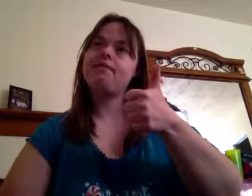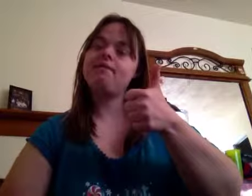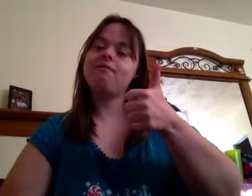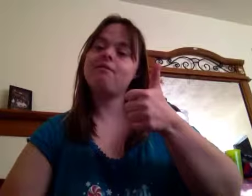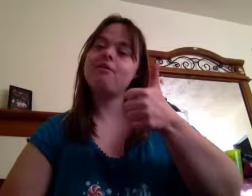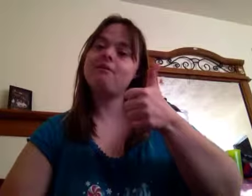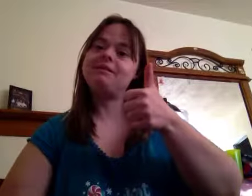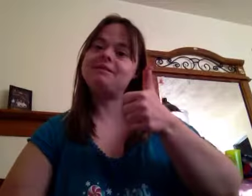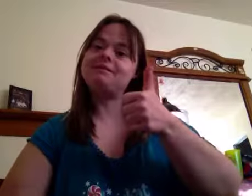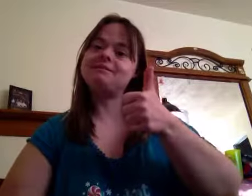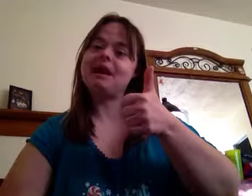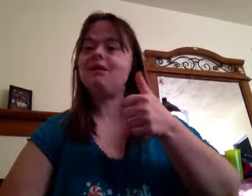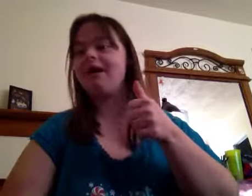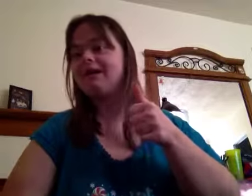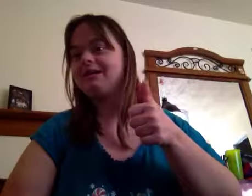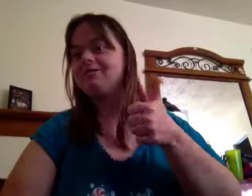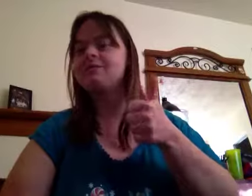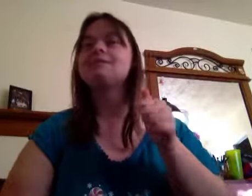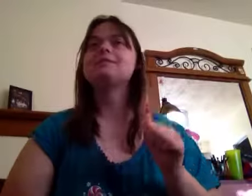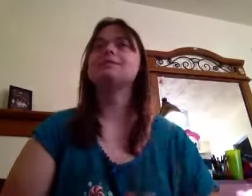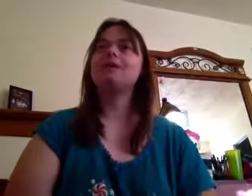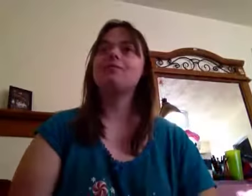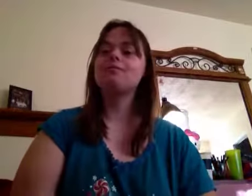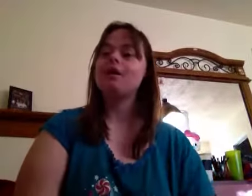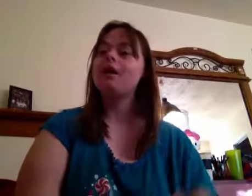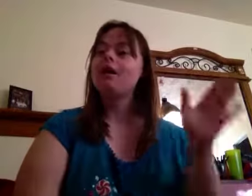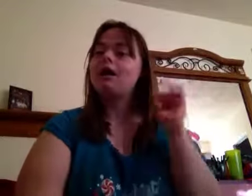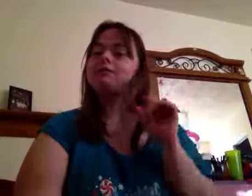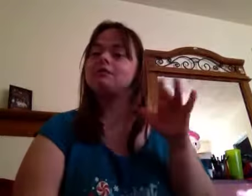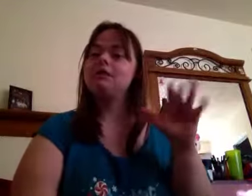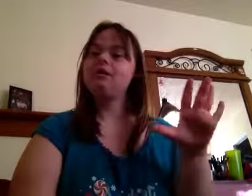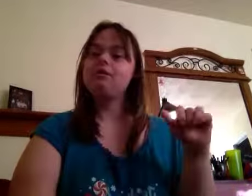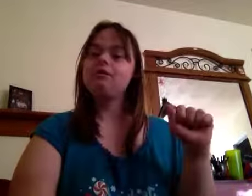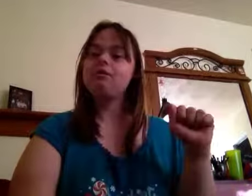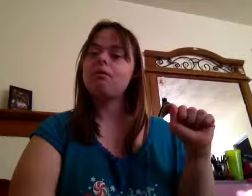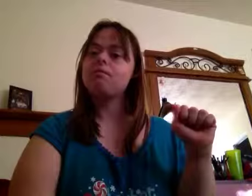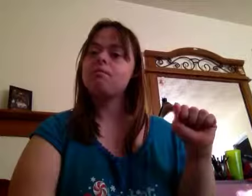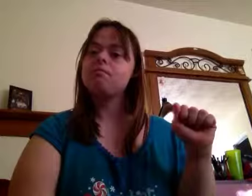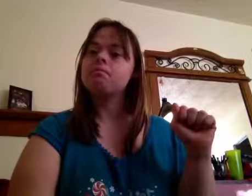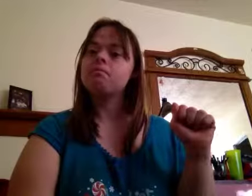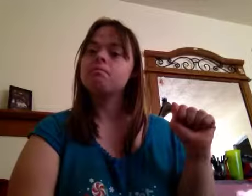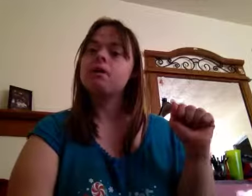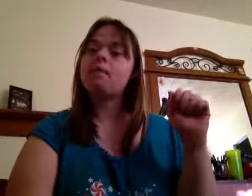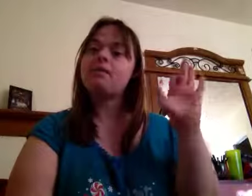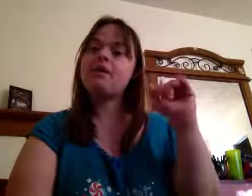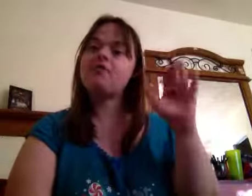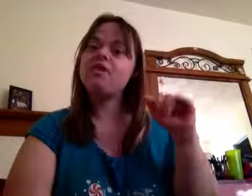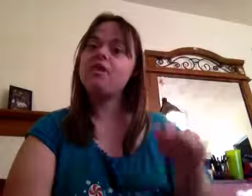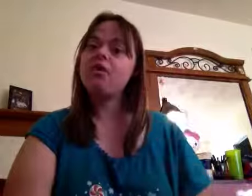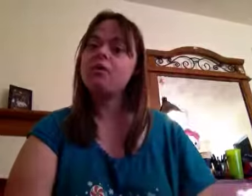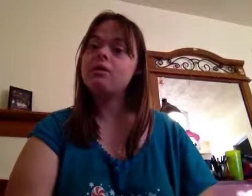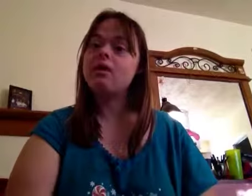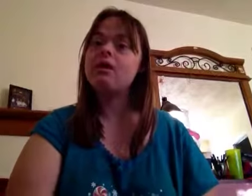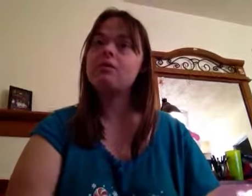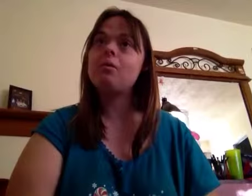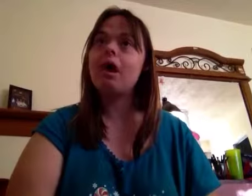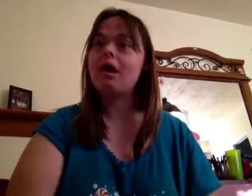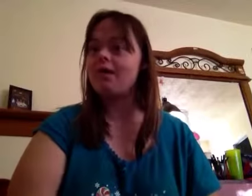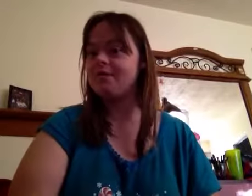Christmas. I know I do. So, I'll see you on my next video called What I Got for